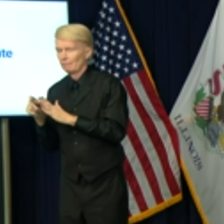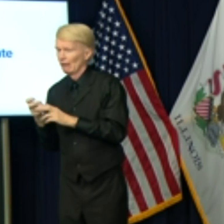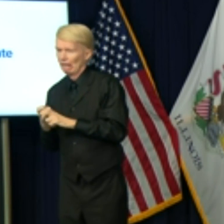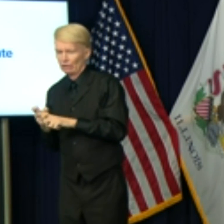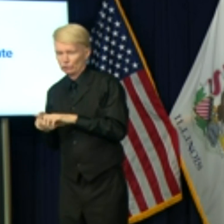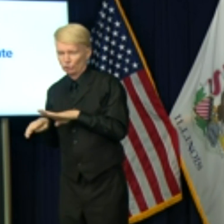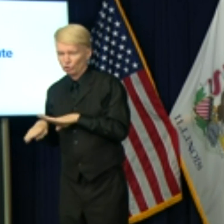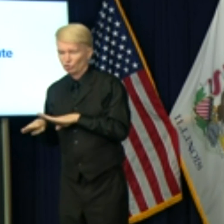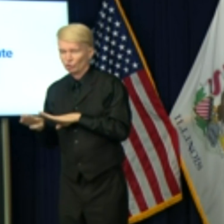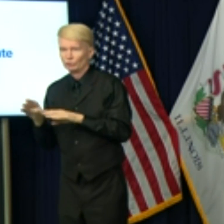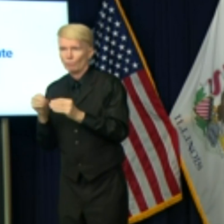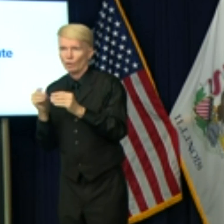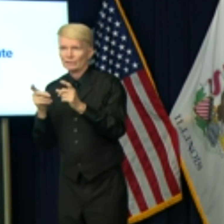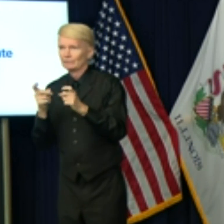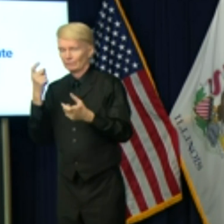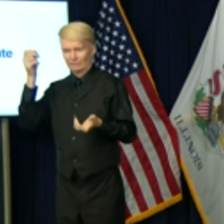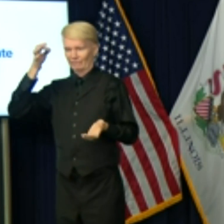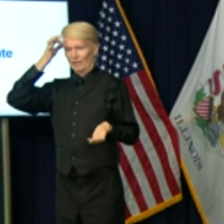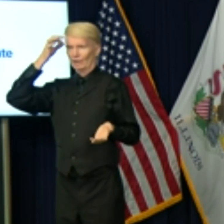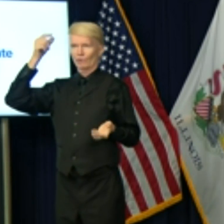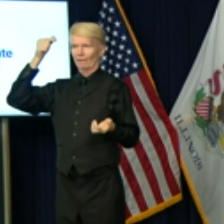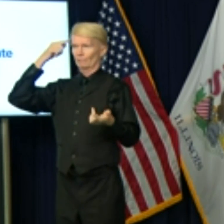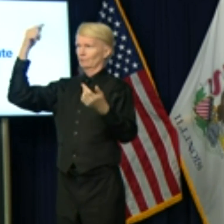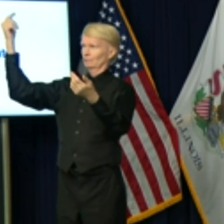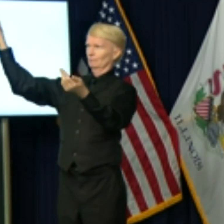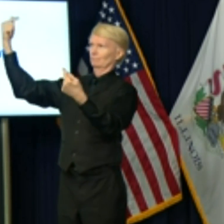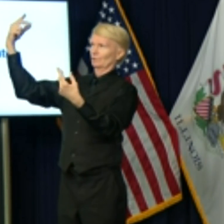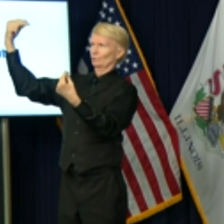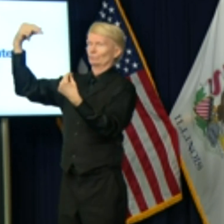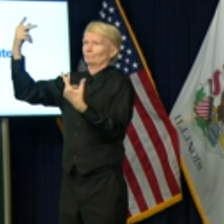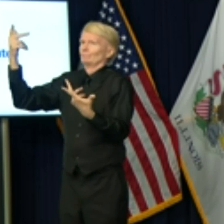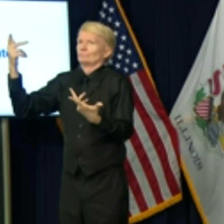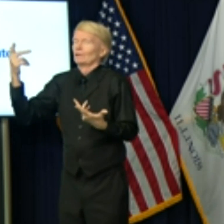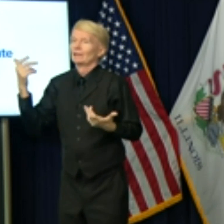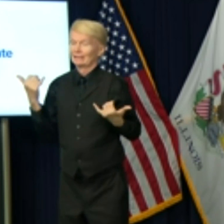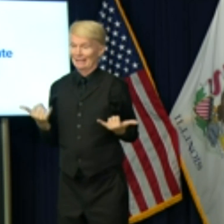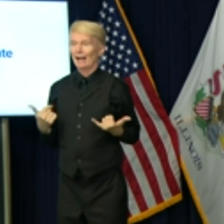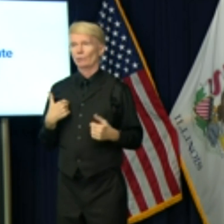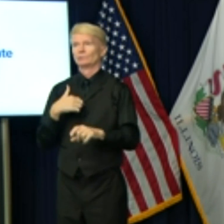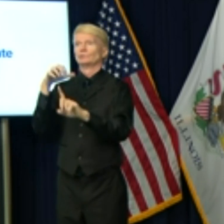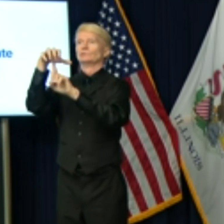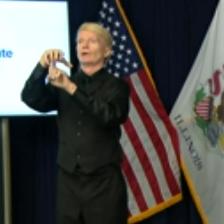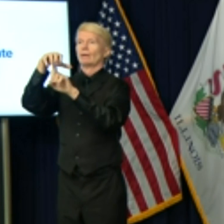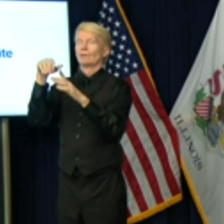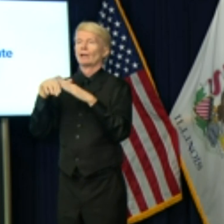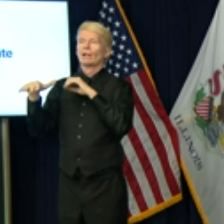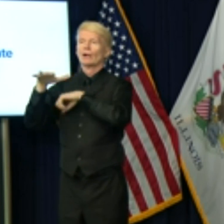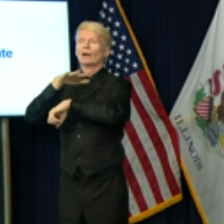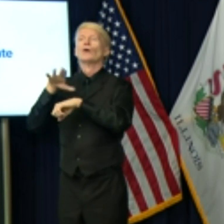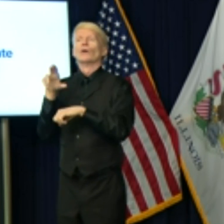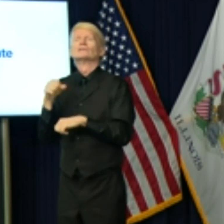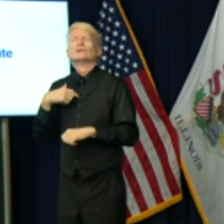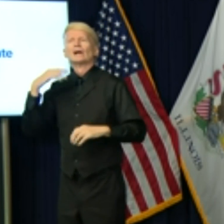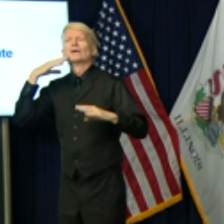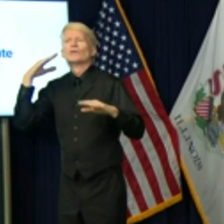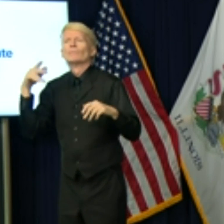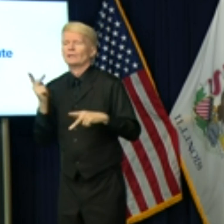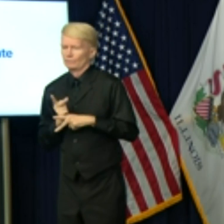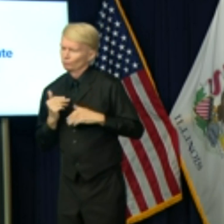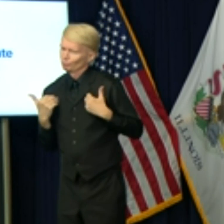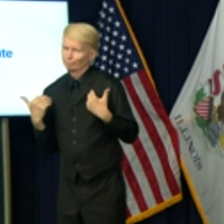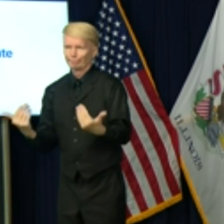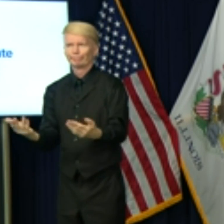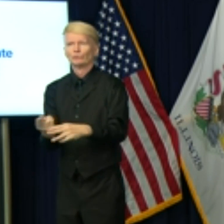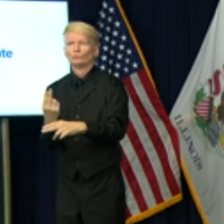ramp up because the federal government wasn't helping us. Now we're one of the best states in the country, so I hope people will utilize that, and I hope we're able to